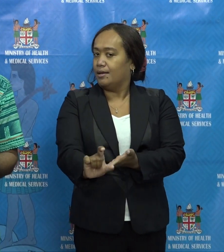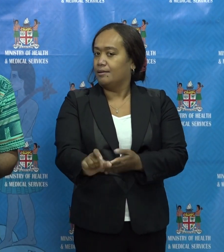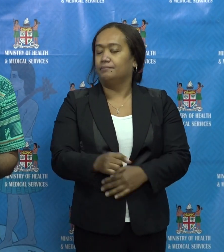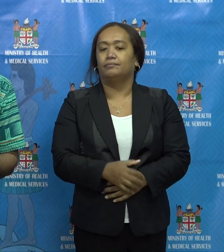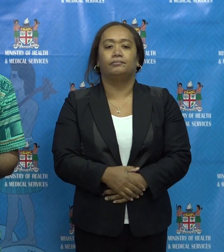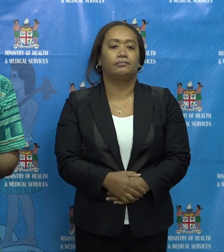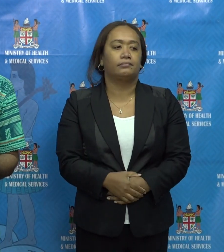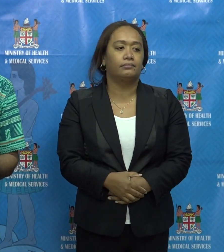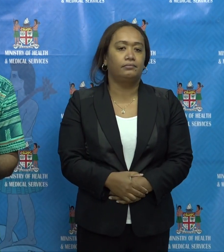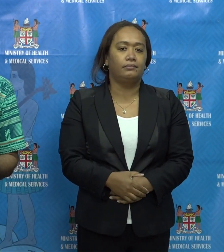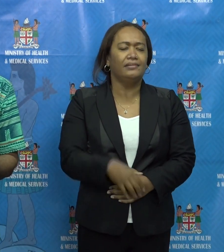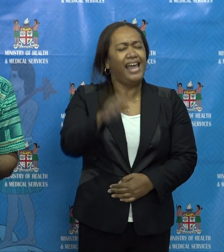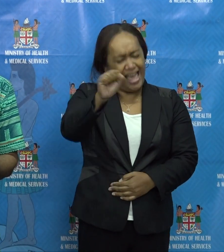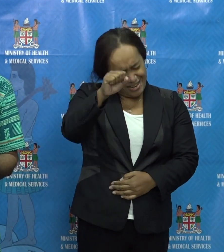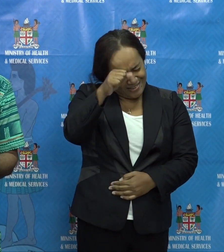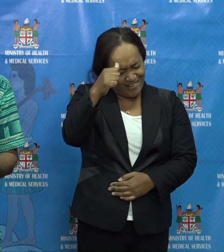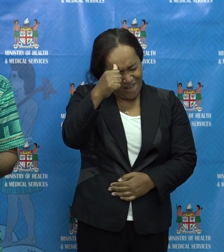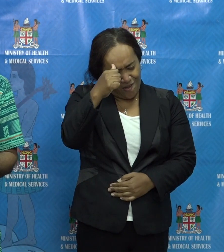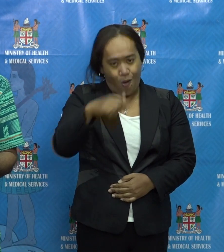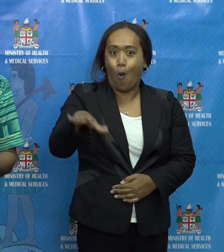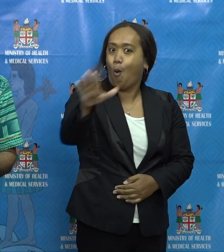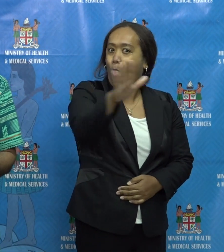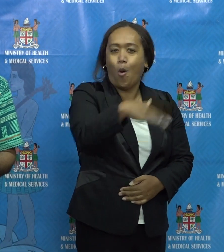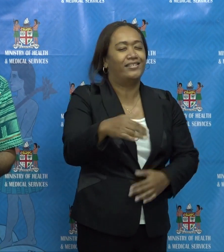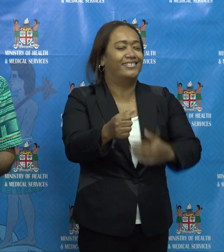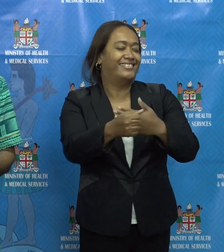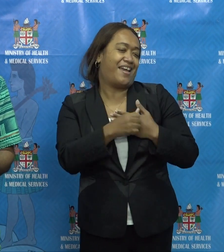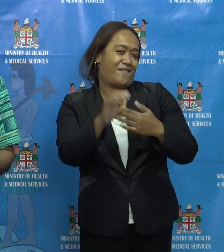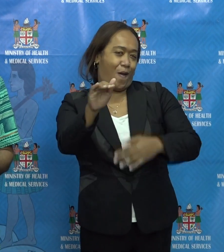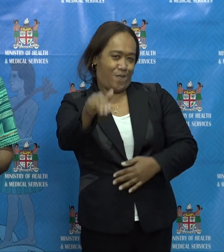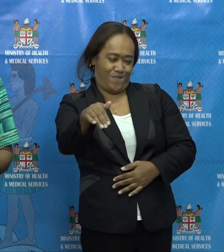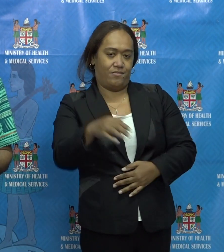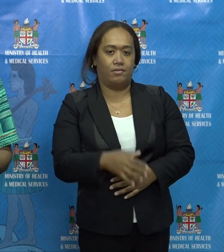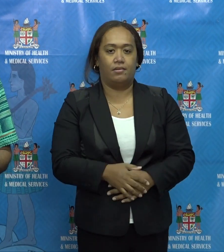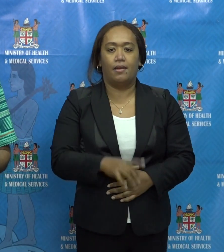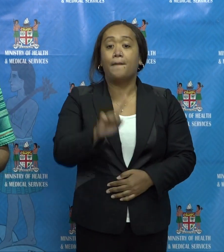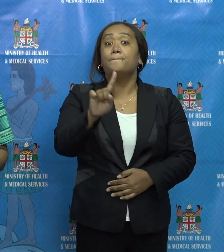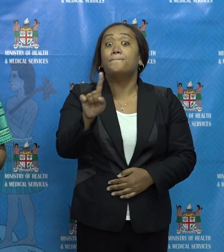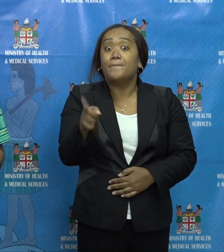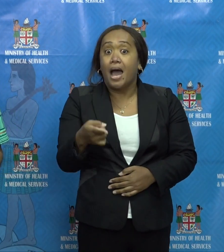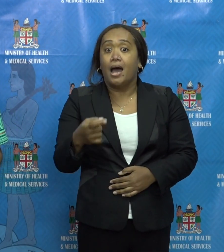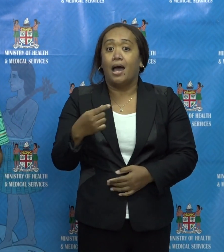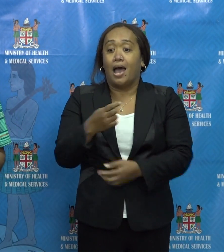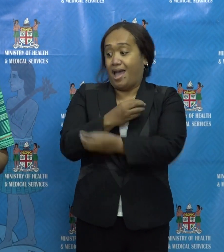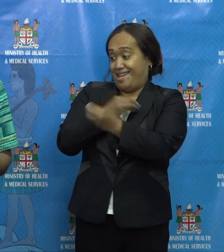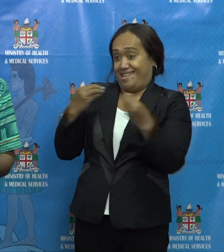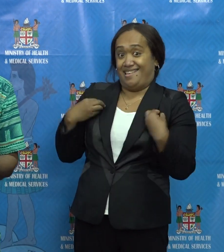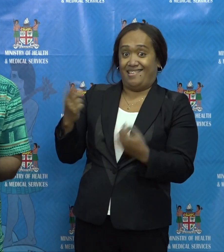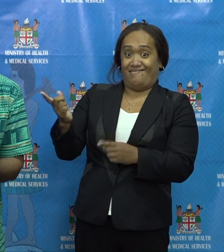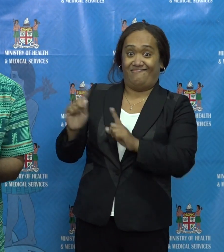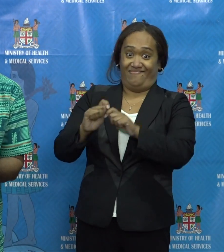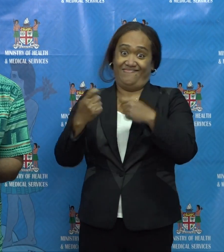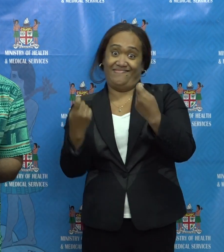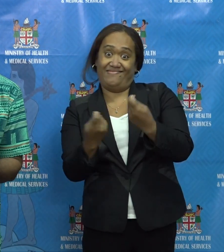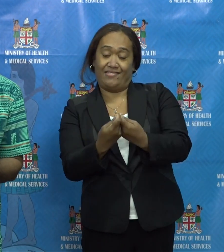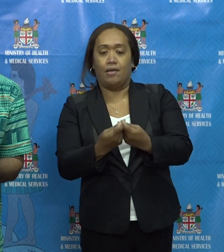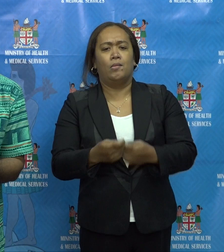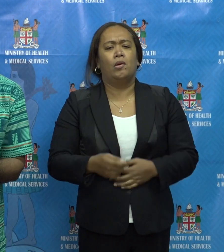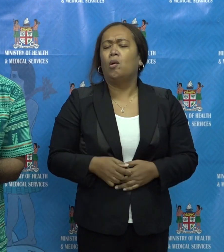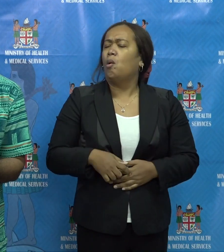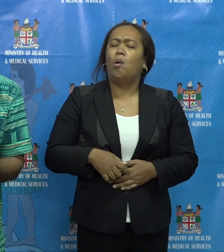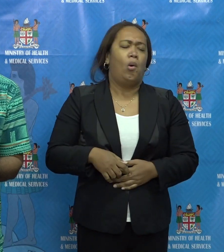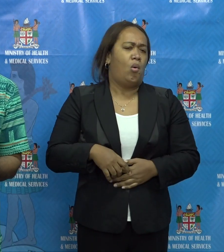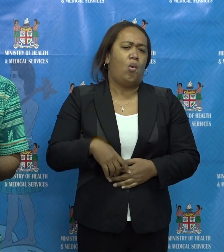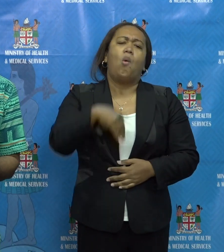With everyone safely at home, my contact tracing teams have been working tirelessly throughout the torrential rains this